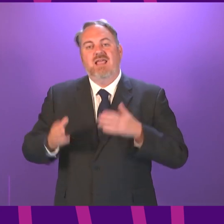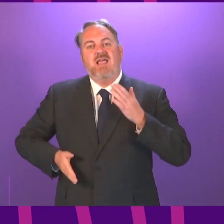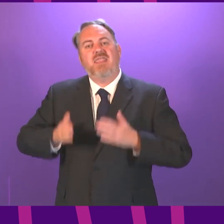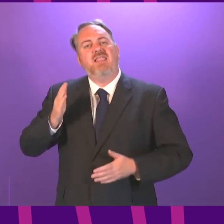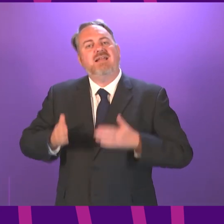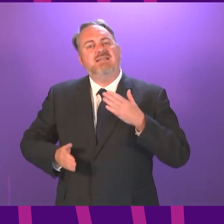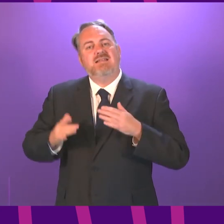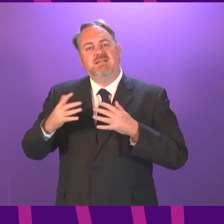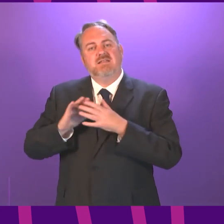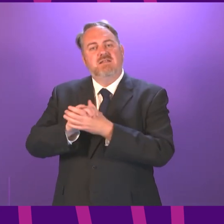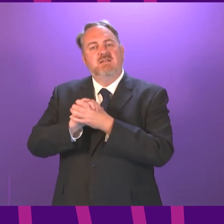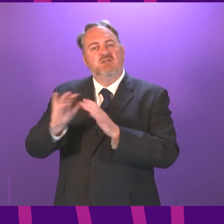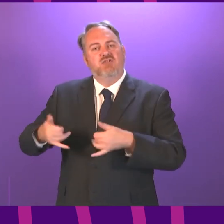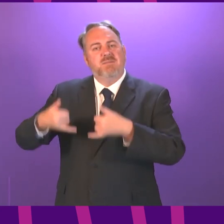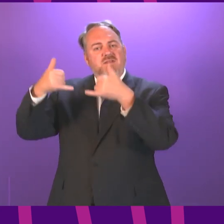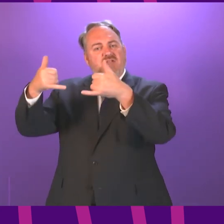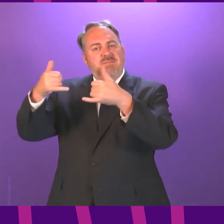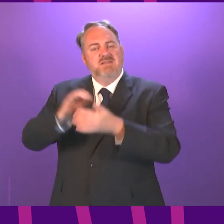the trials for the Great